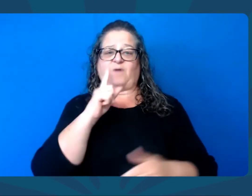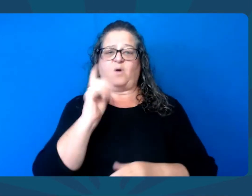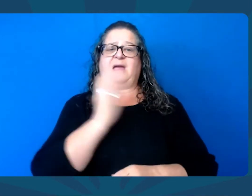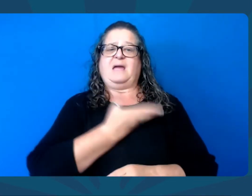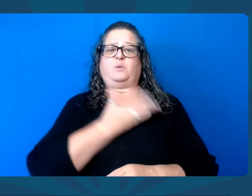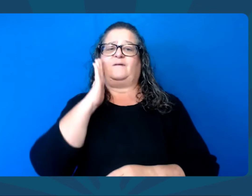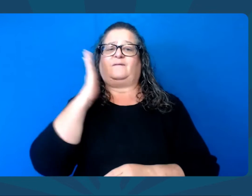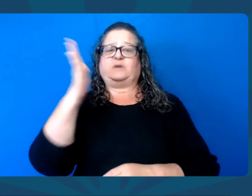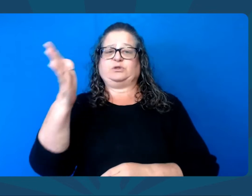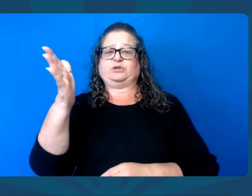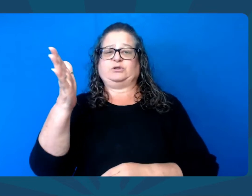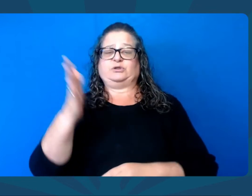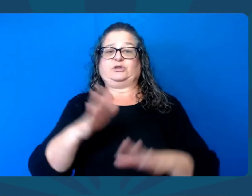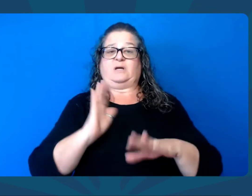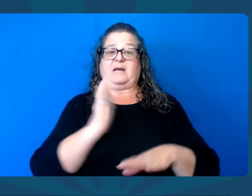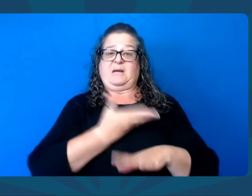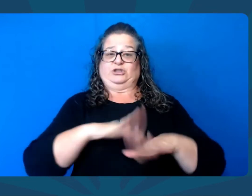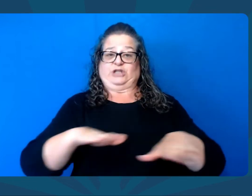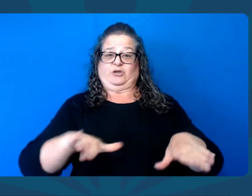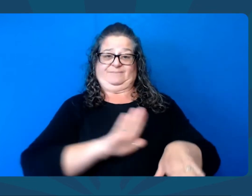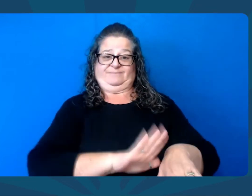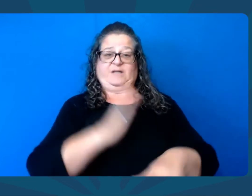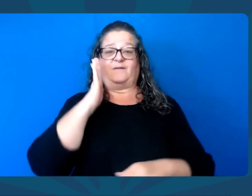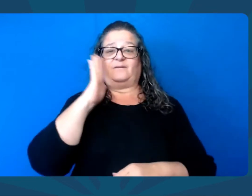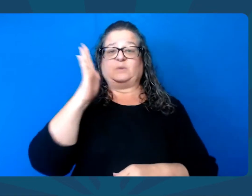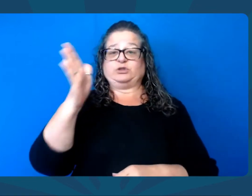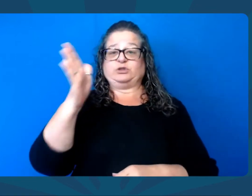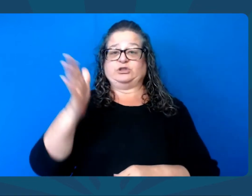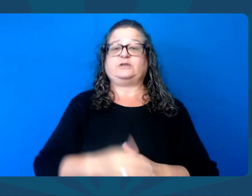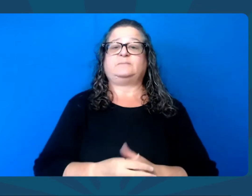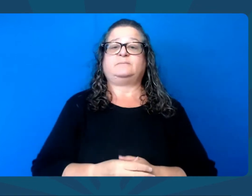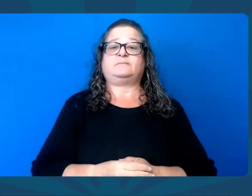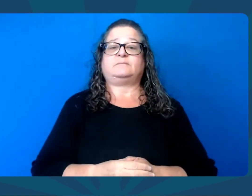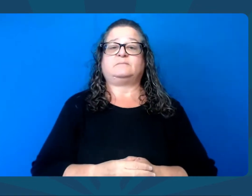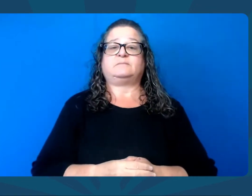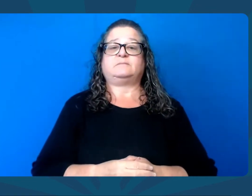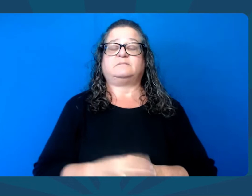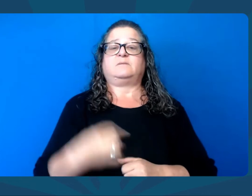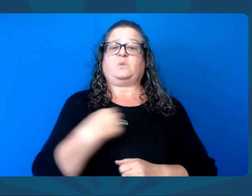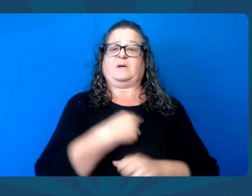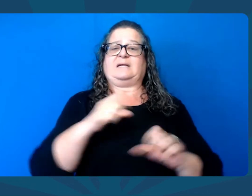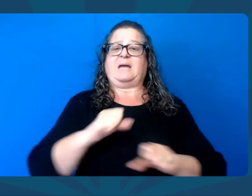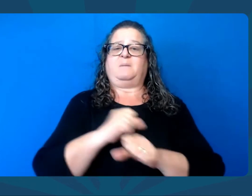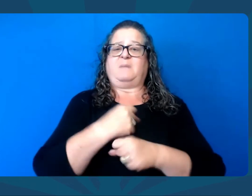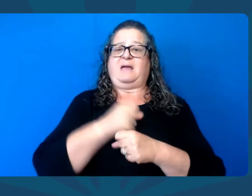We must work to secure our water resources for our future